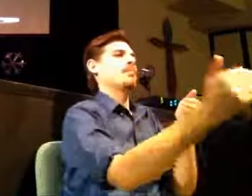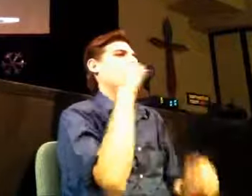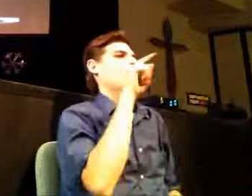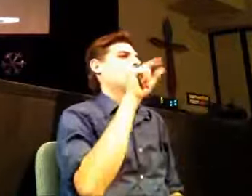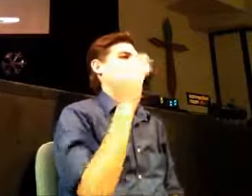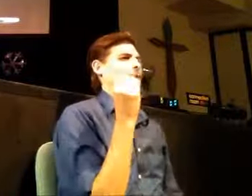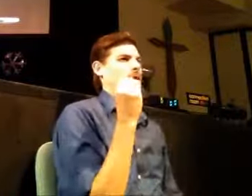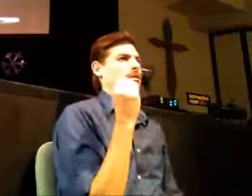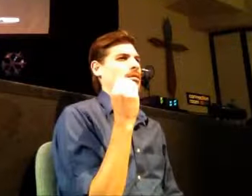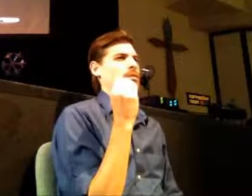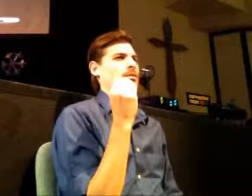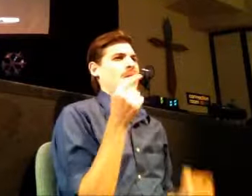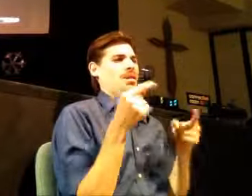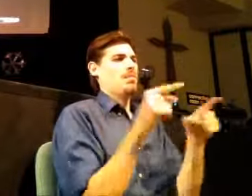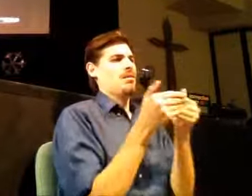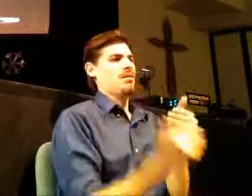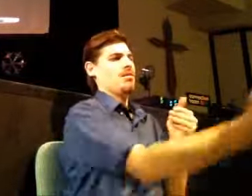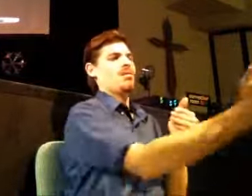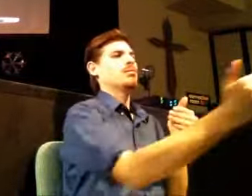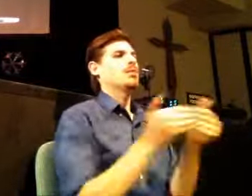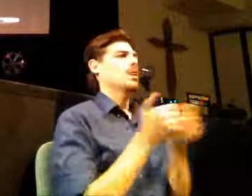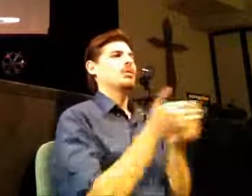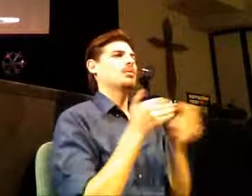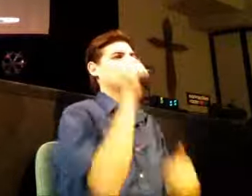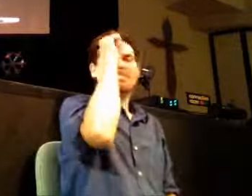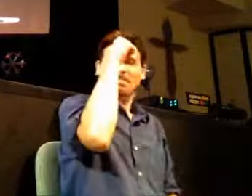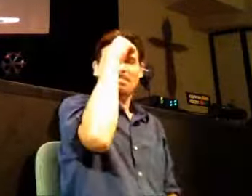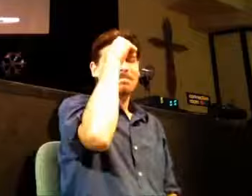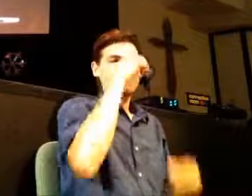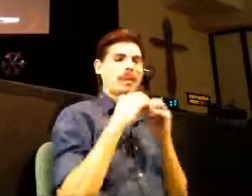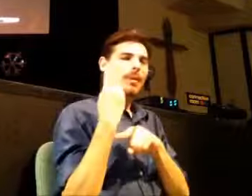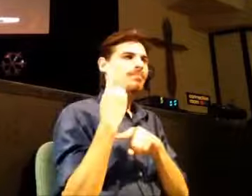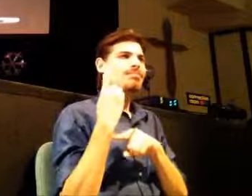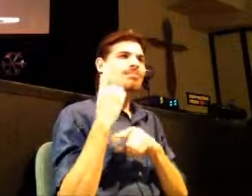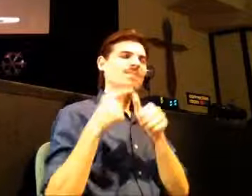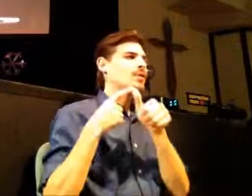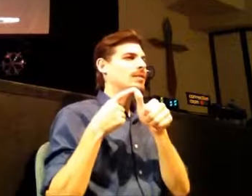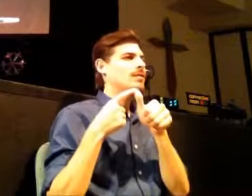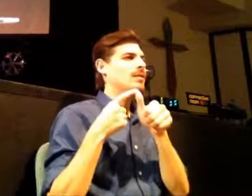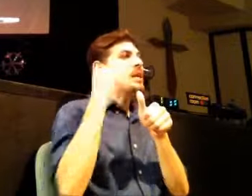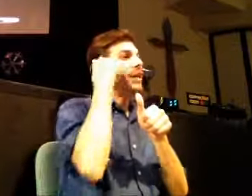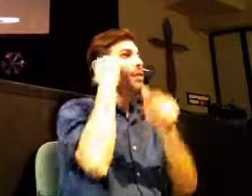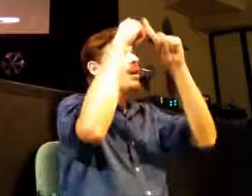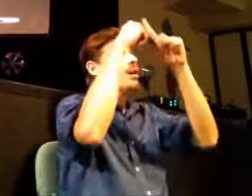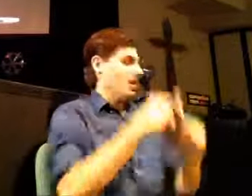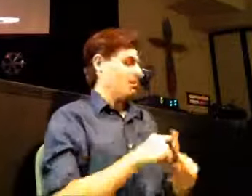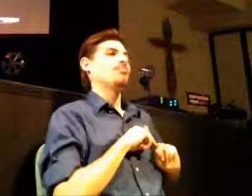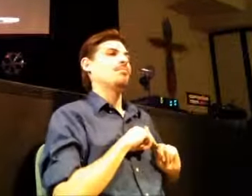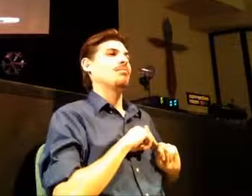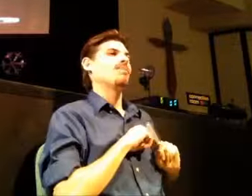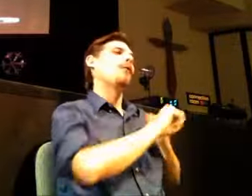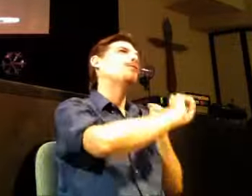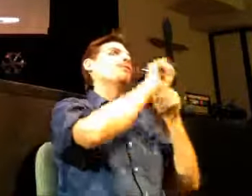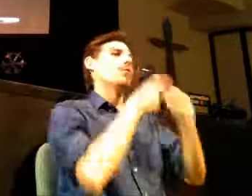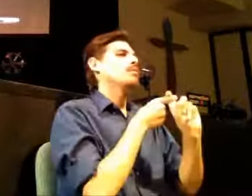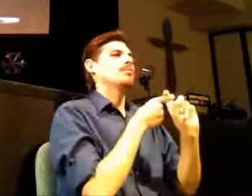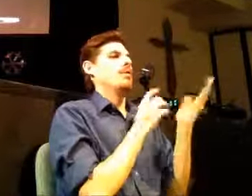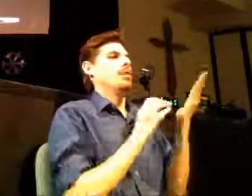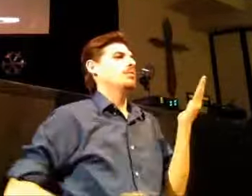with joy, filled with tears. What you carry into this next year, more important than anything you will accomplish, is that if you are a follower of Christ, you're a friend of Christ. And what's even more